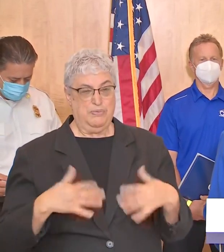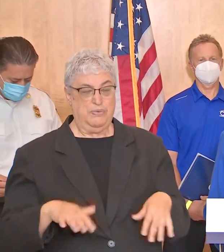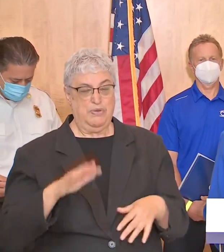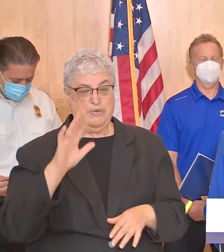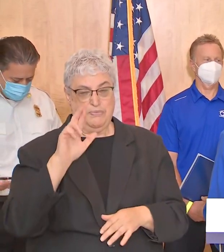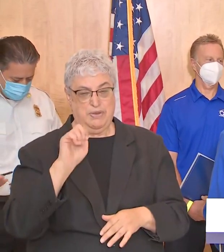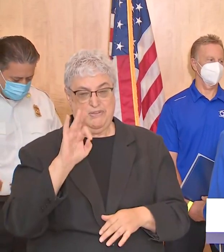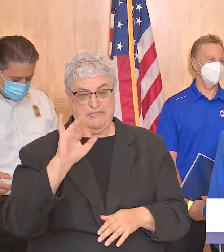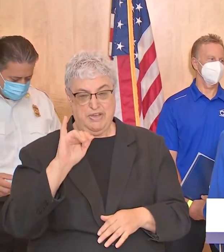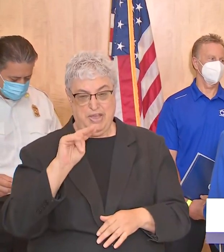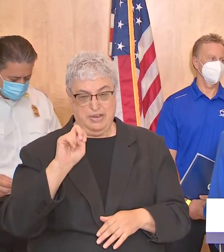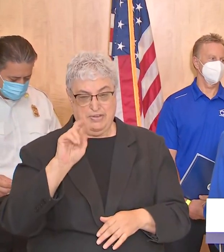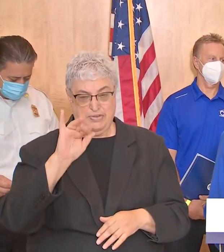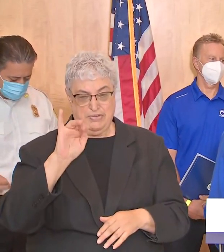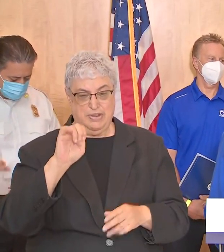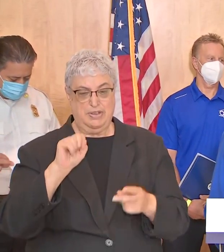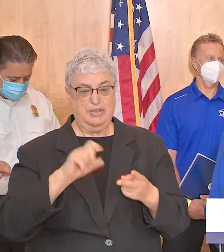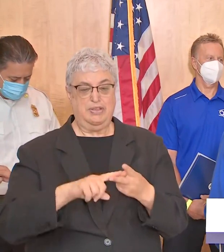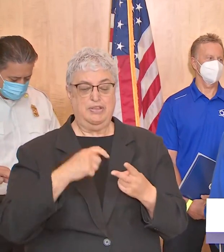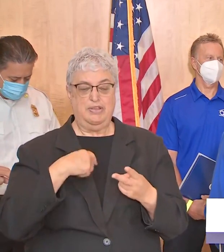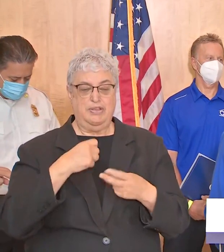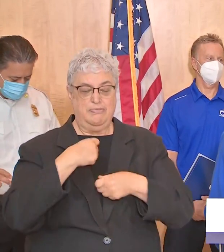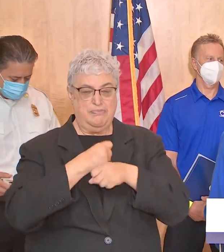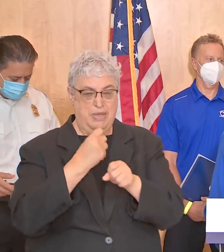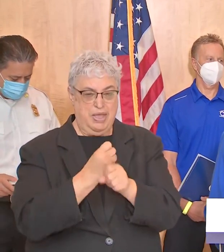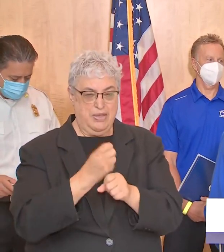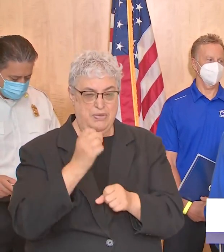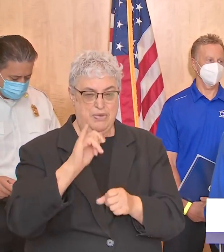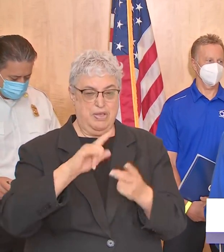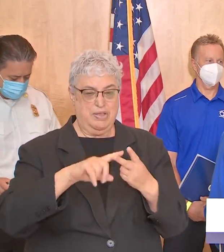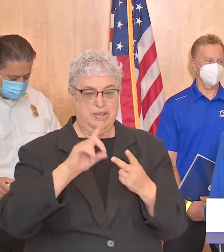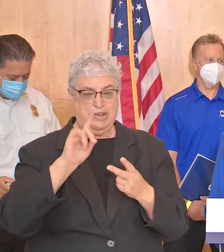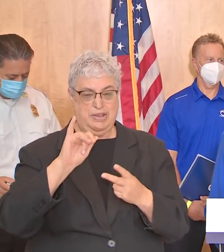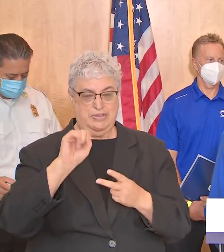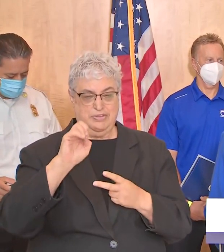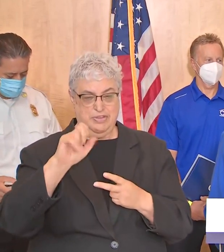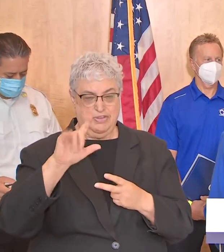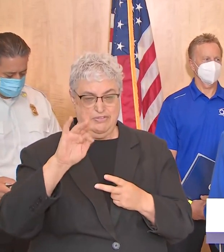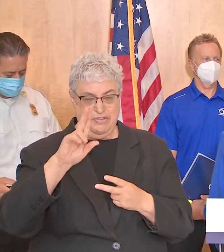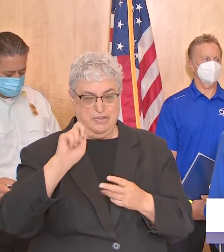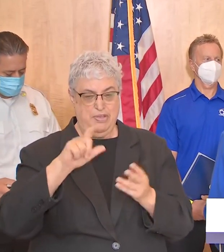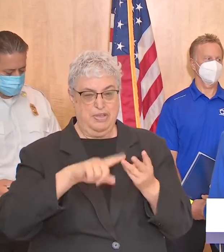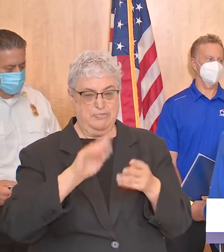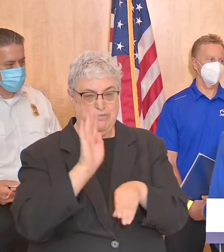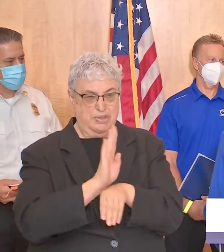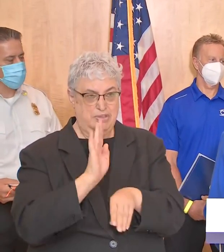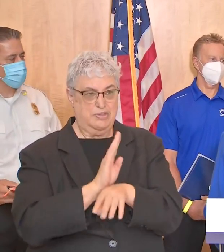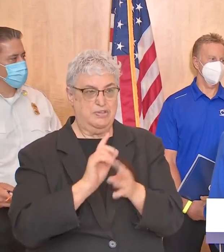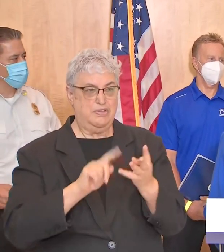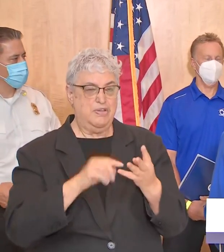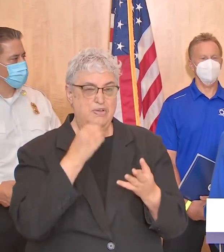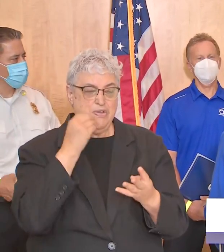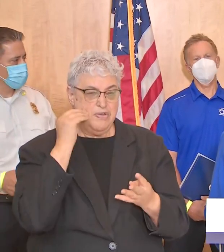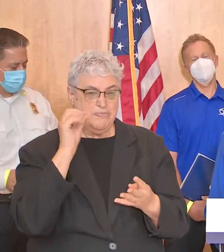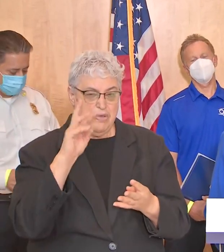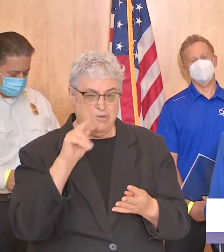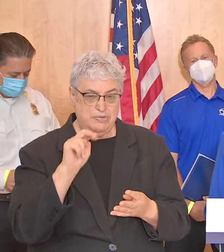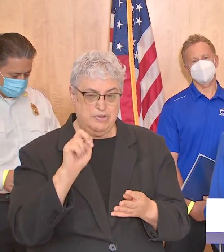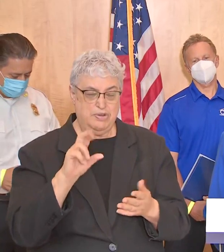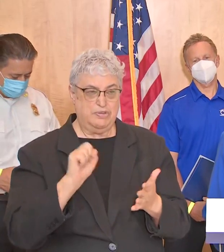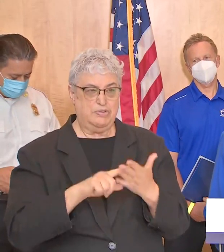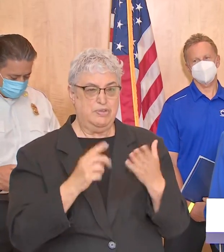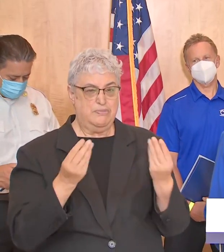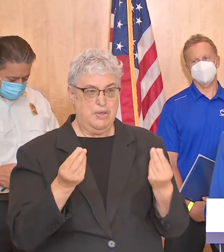refineries you're talking about petroleum production diesel fuel businesses homeowners uh